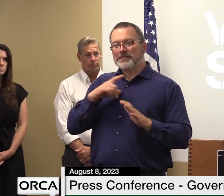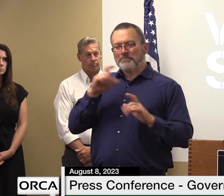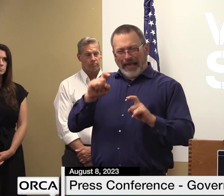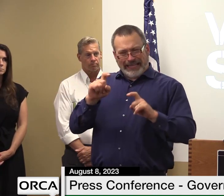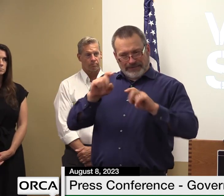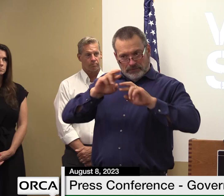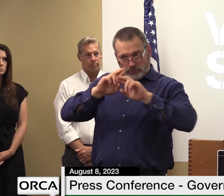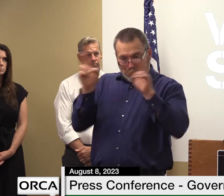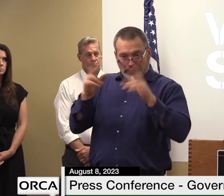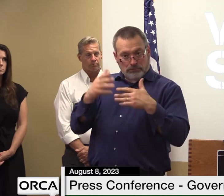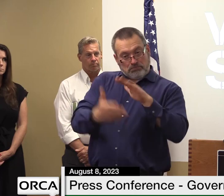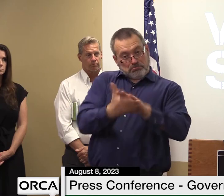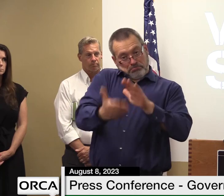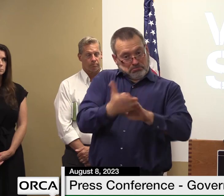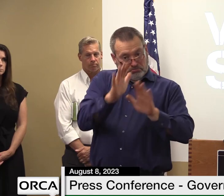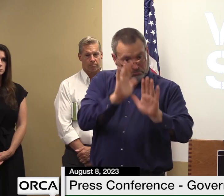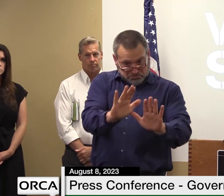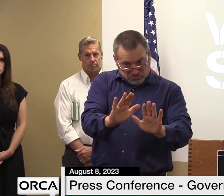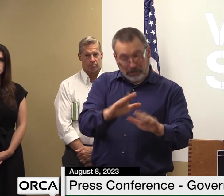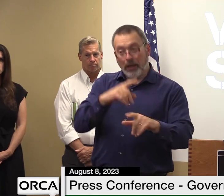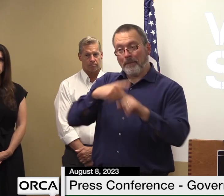ramp up during those emergencies